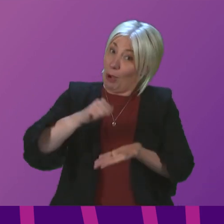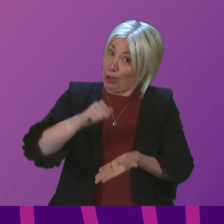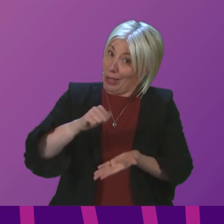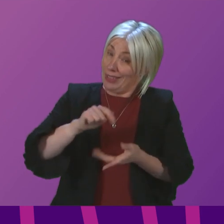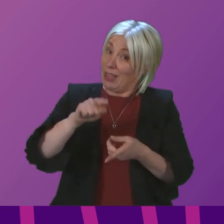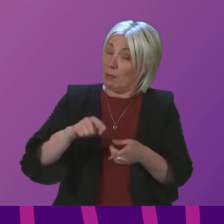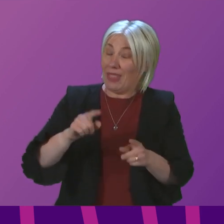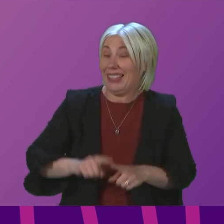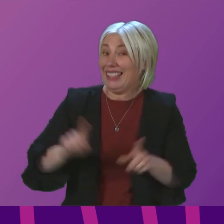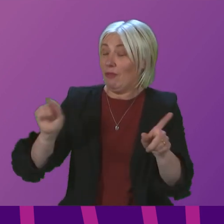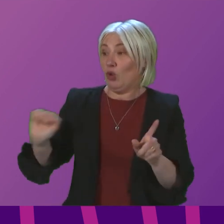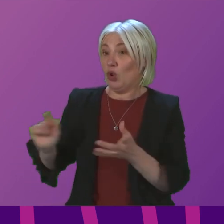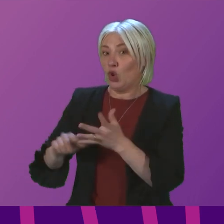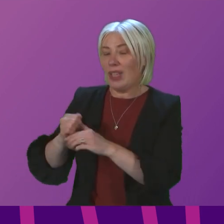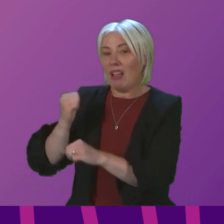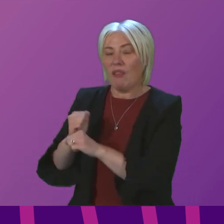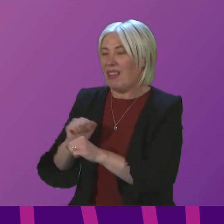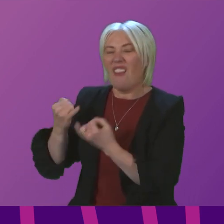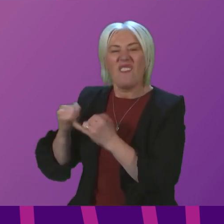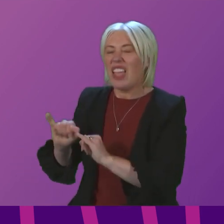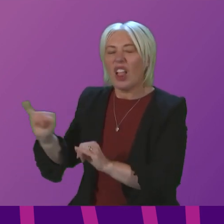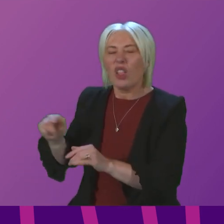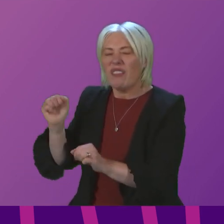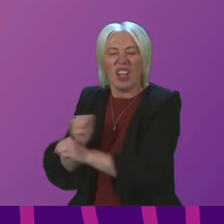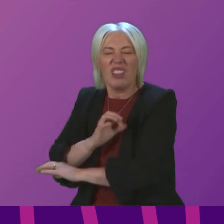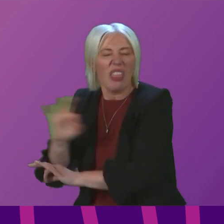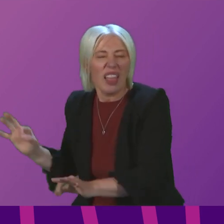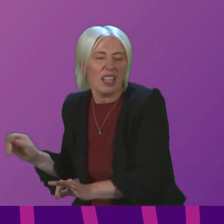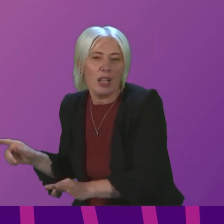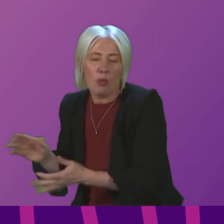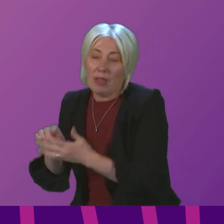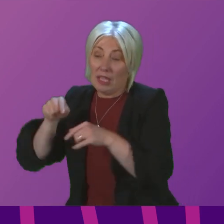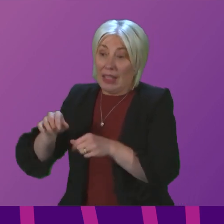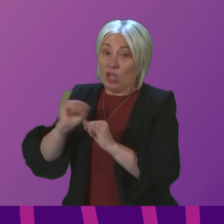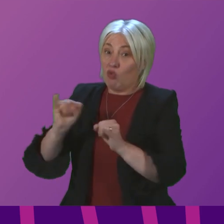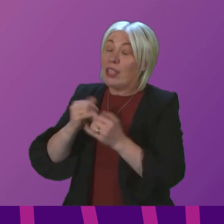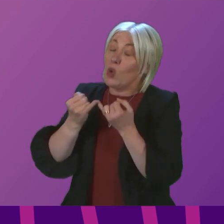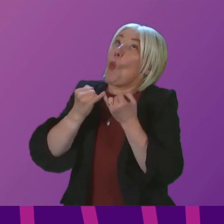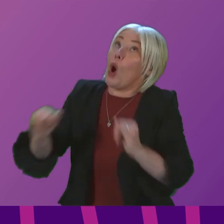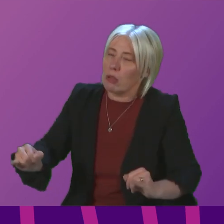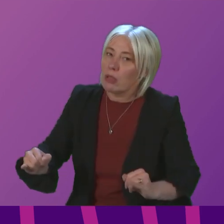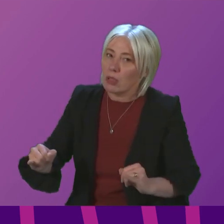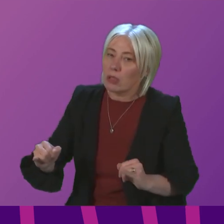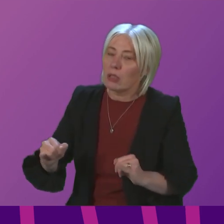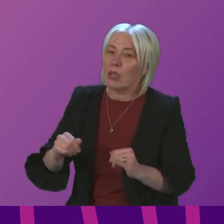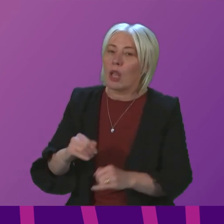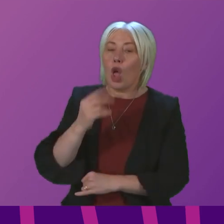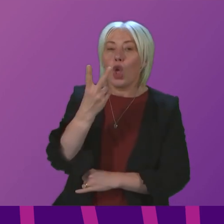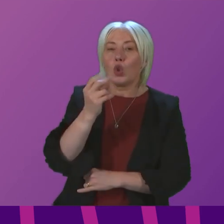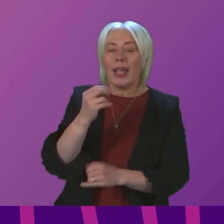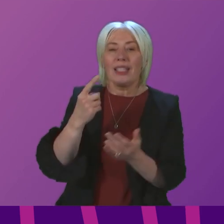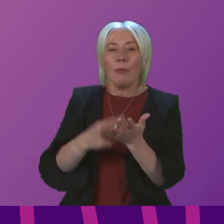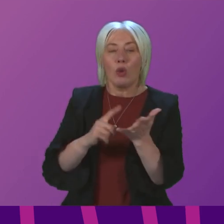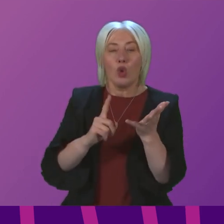contrast to the UK Government's failure to act, which is exacerbating this crisis. Removing the £20 universal